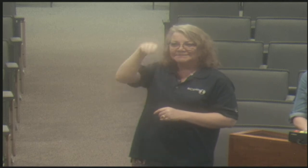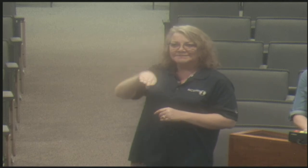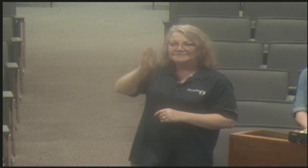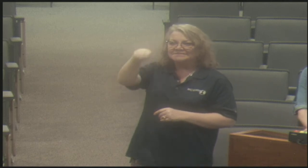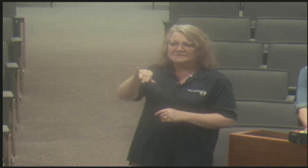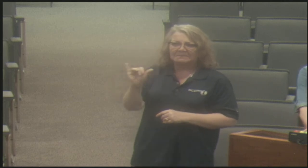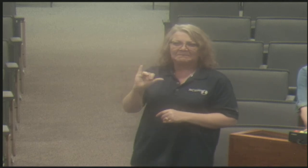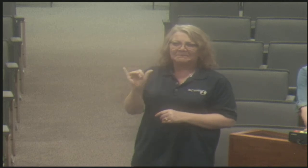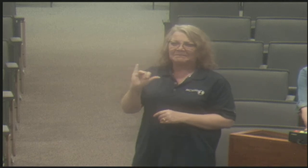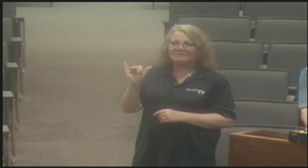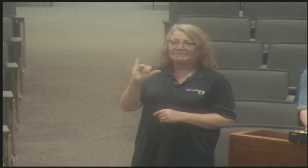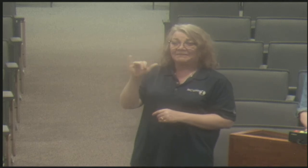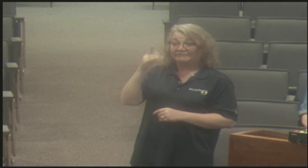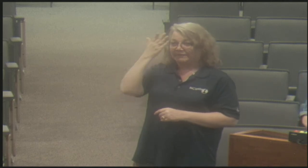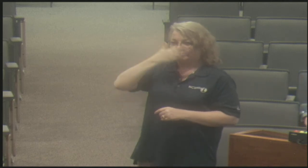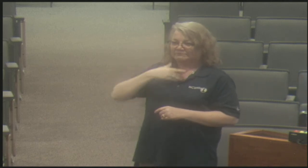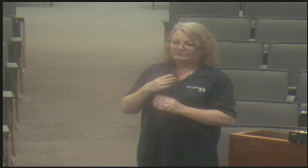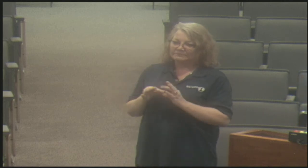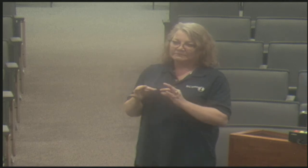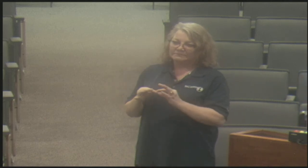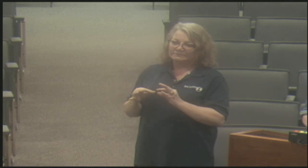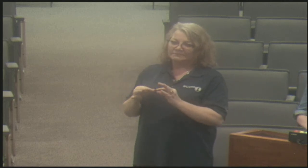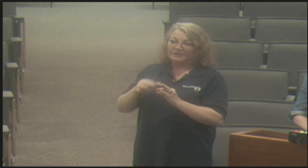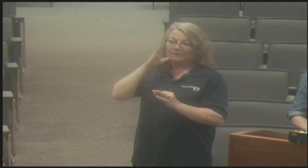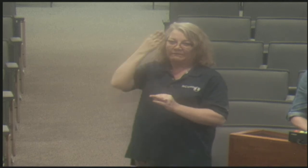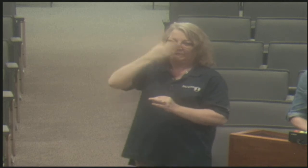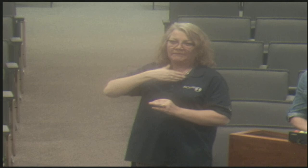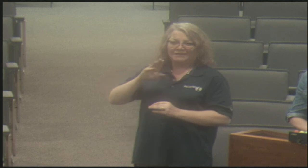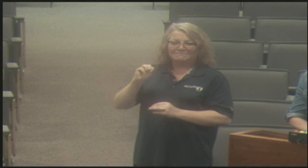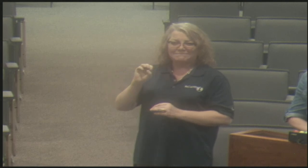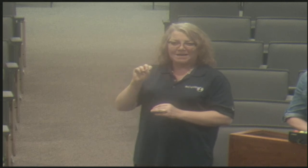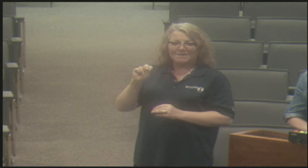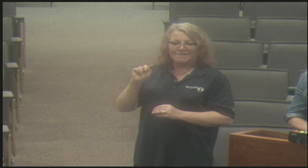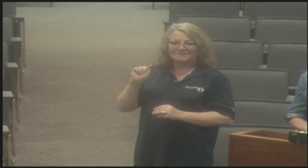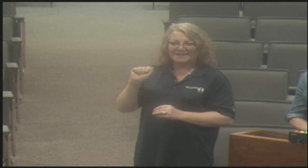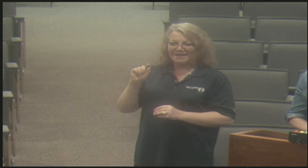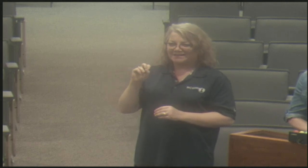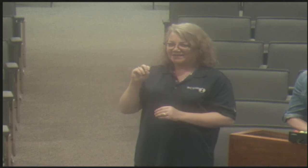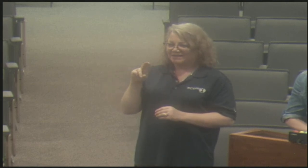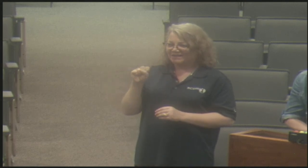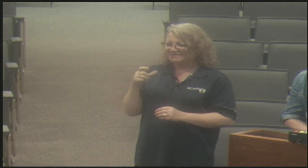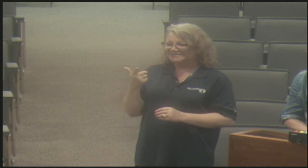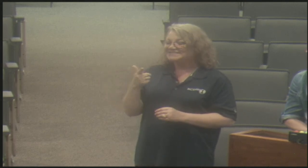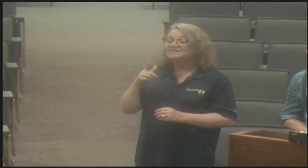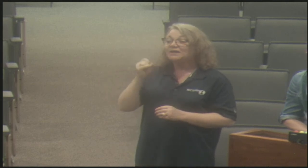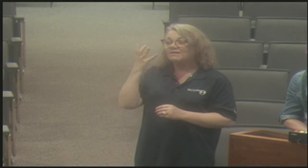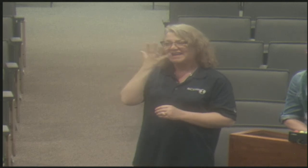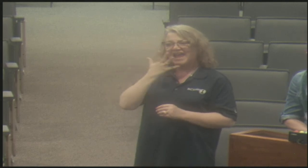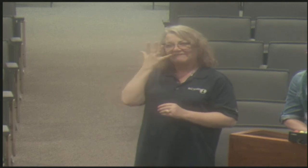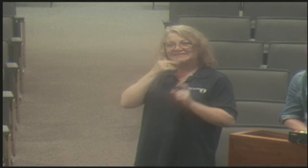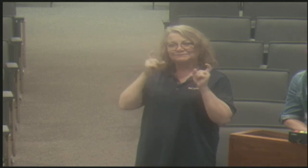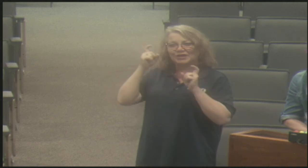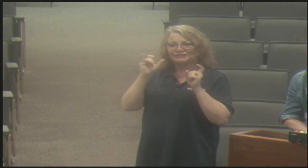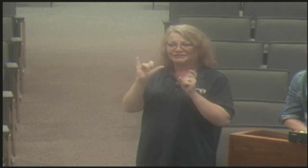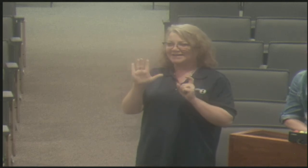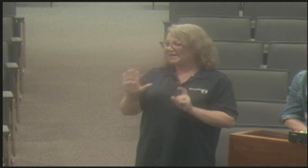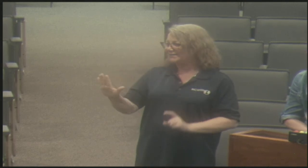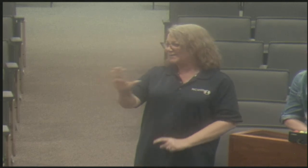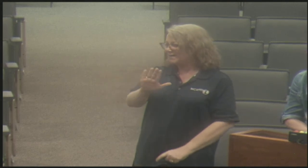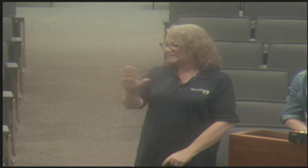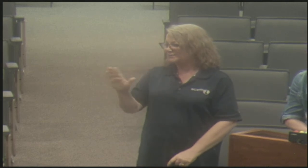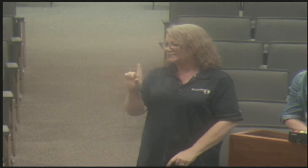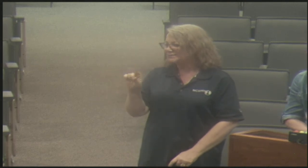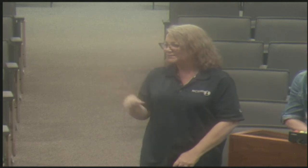facially as well. The same way that hearing folks use intonation, um, otherwise you sound very monotone.